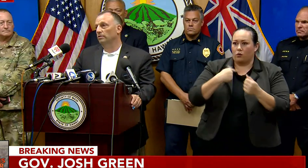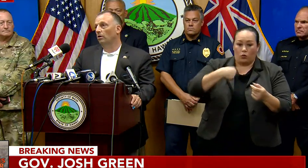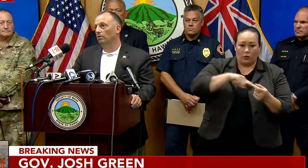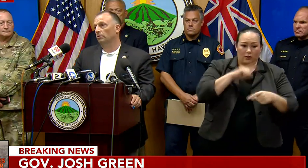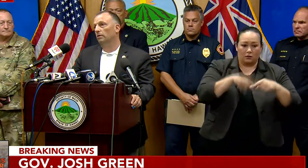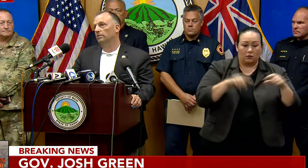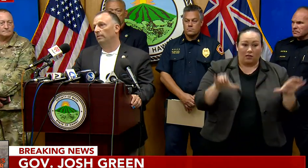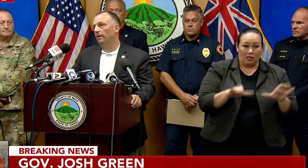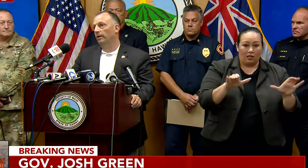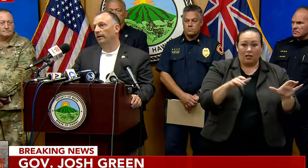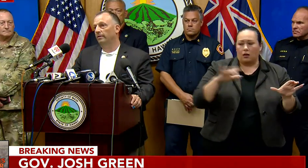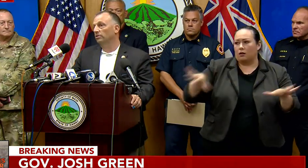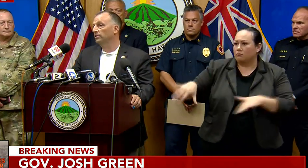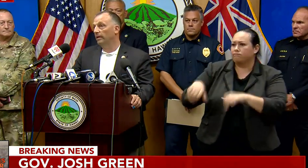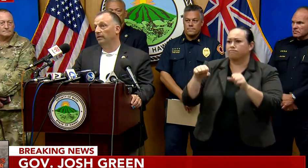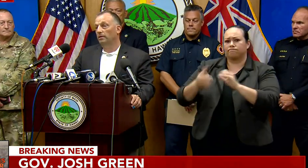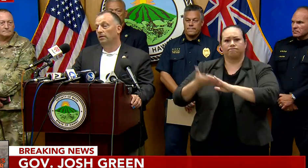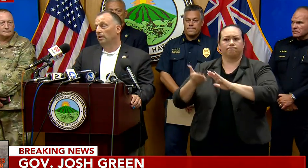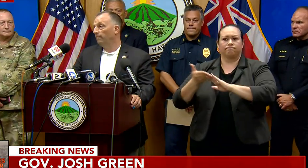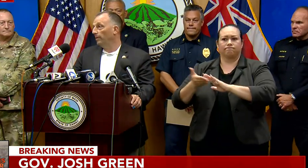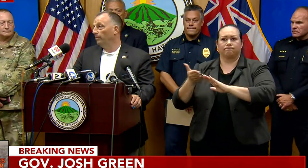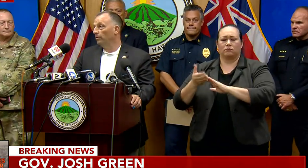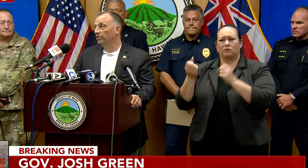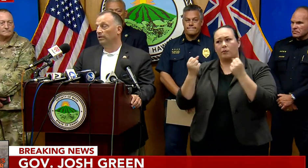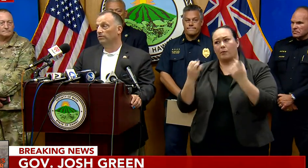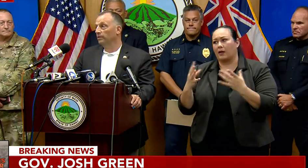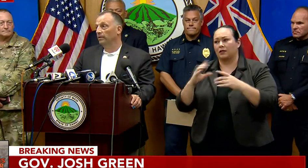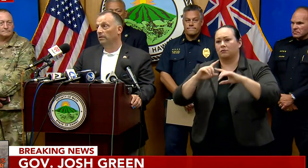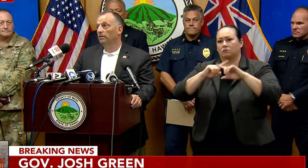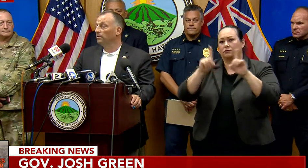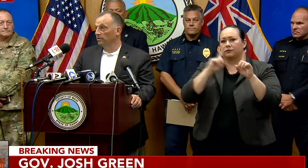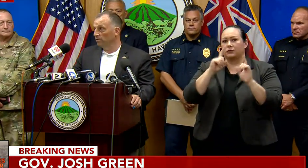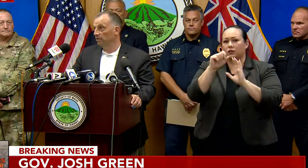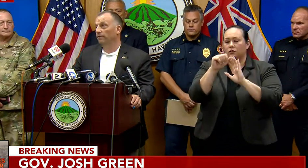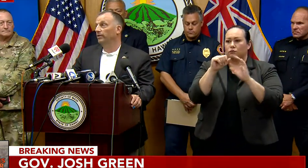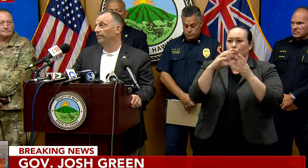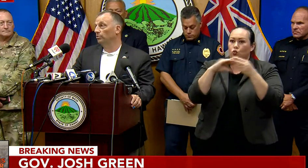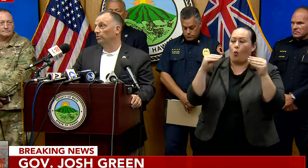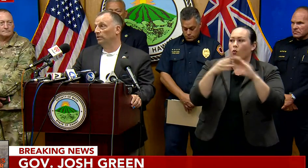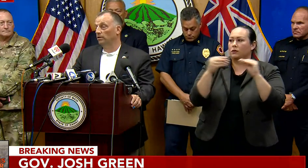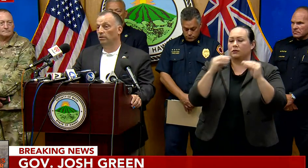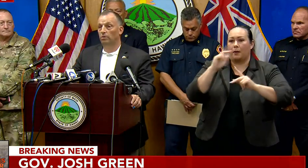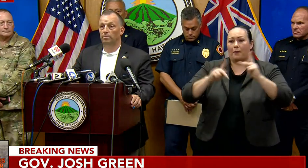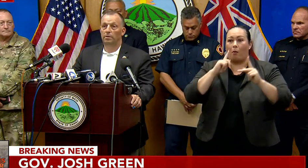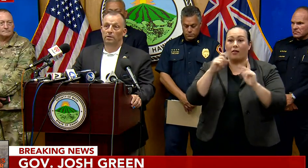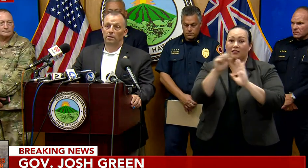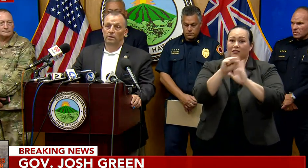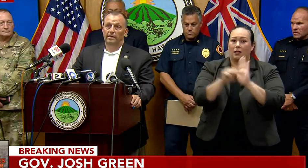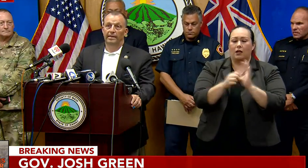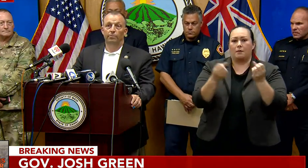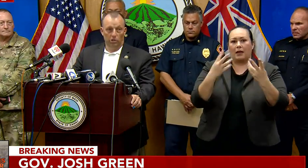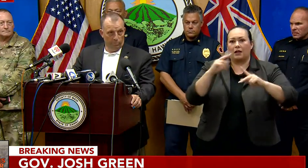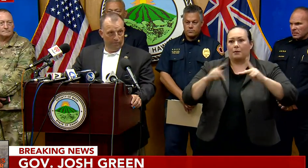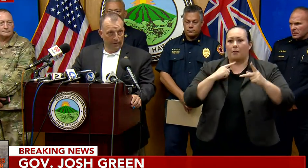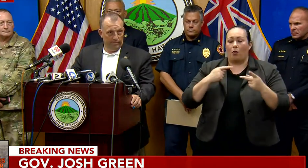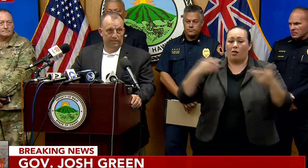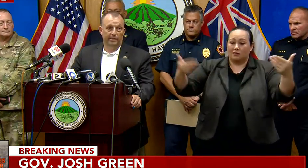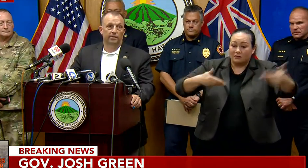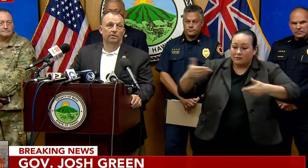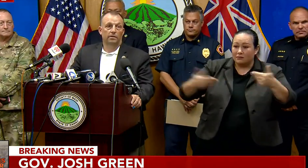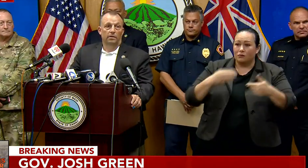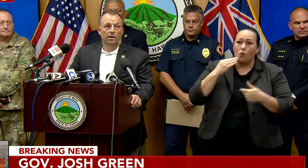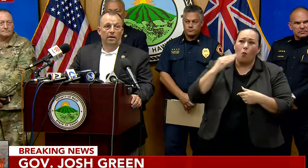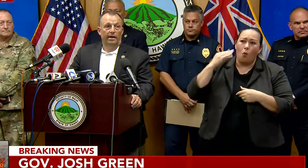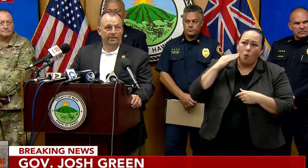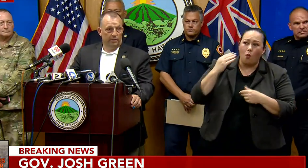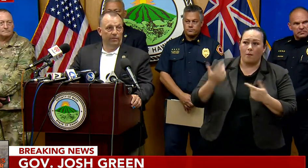stories all across Maui and our state of people sheltering dozens of individuals in their home, taking multiple families